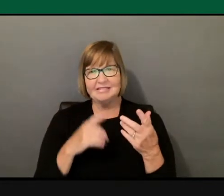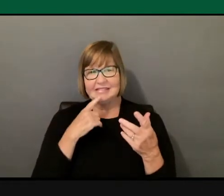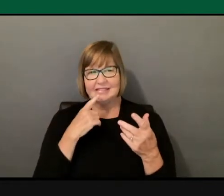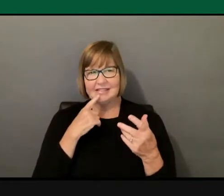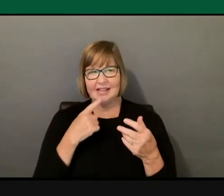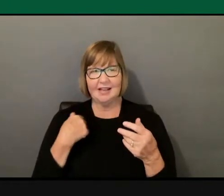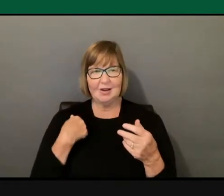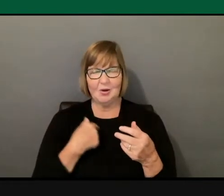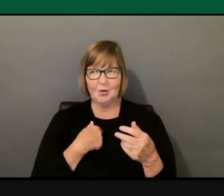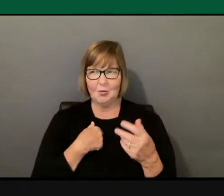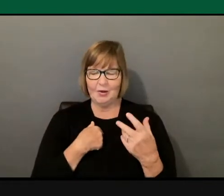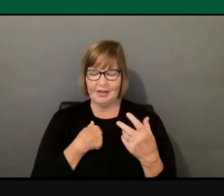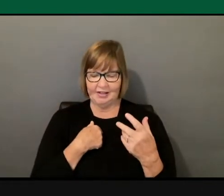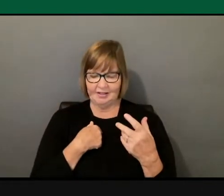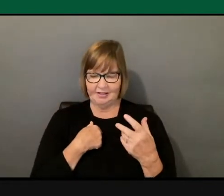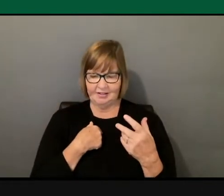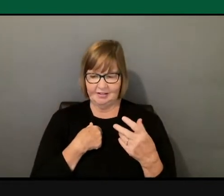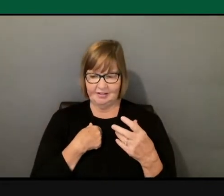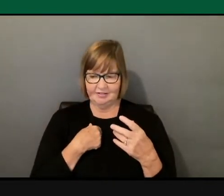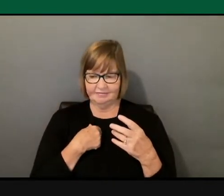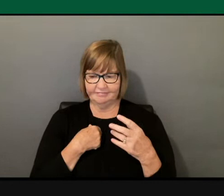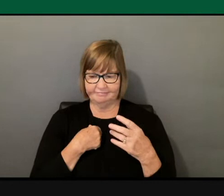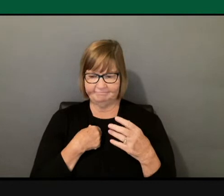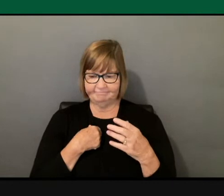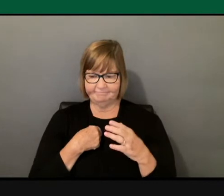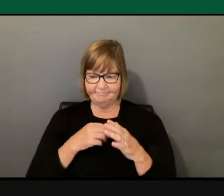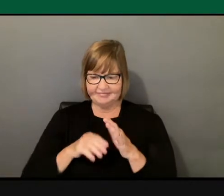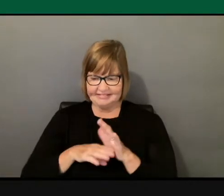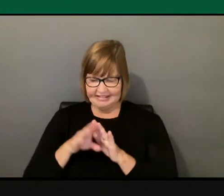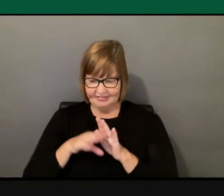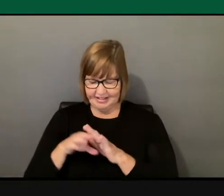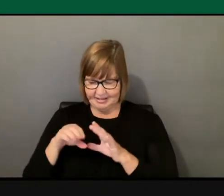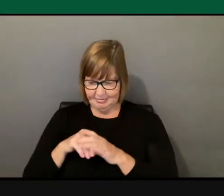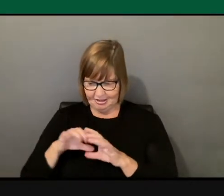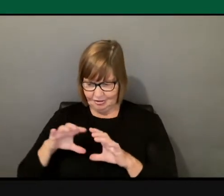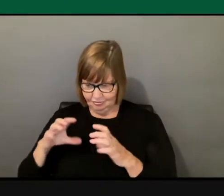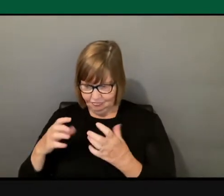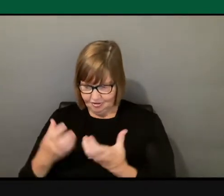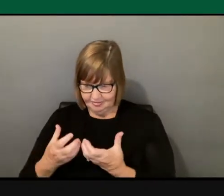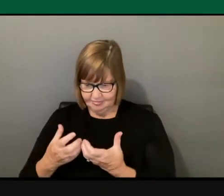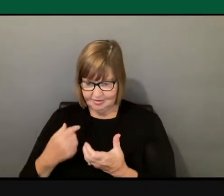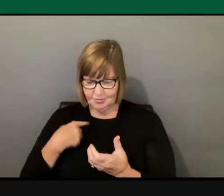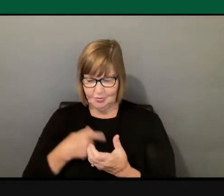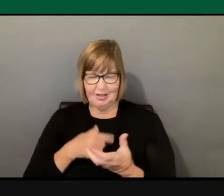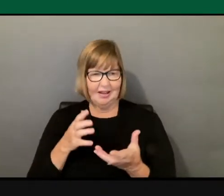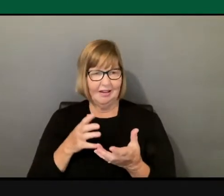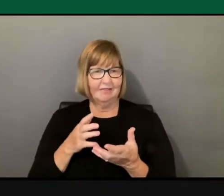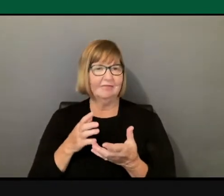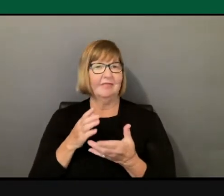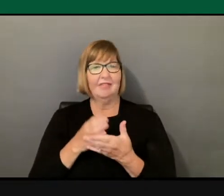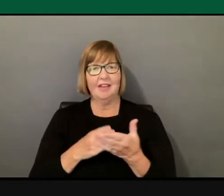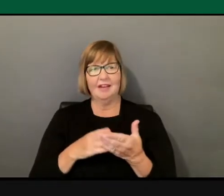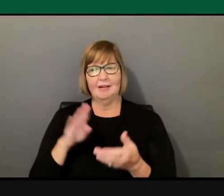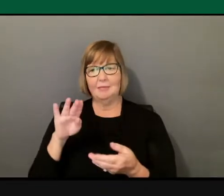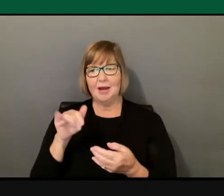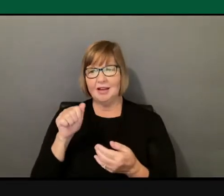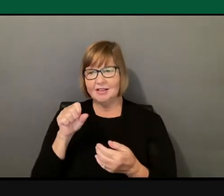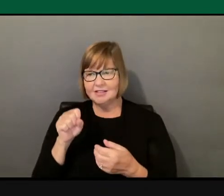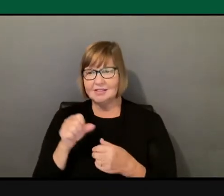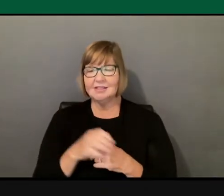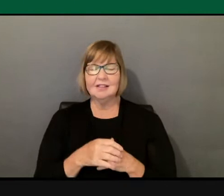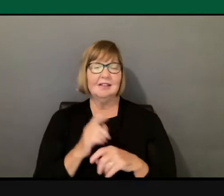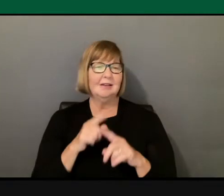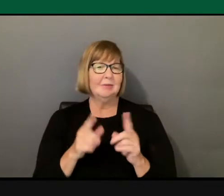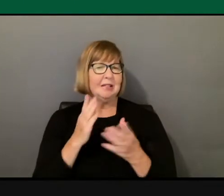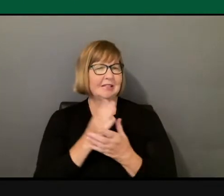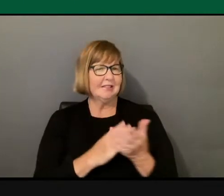some of these in groups and then we have these biases. But I think those may be some tendencies that we